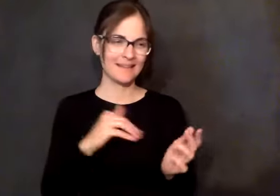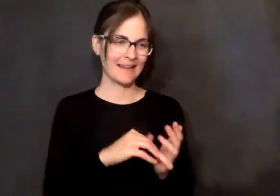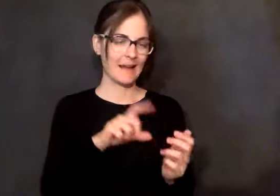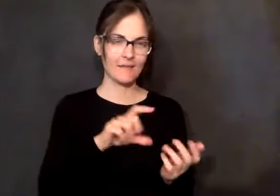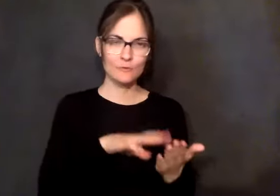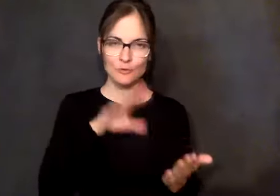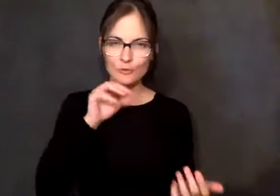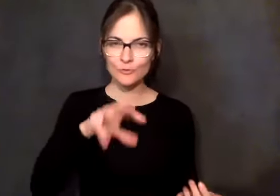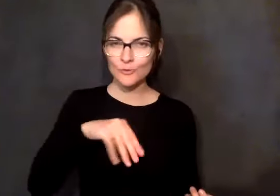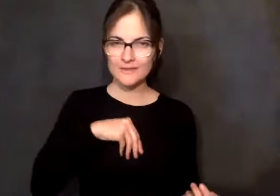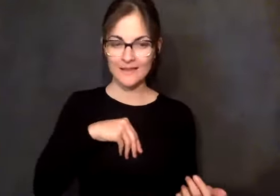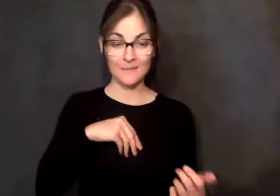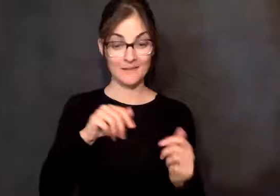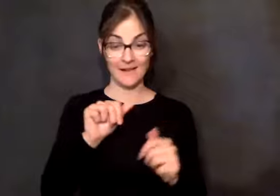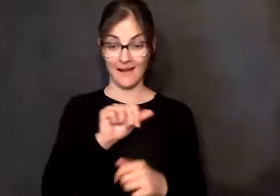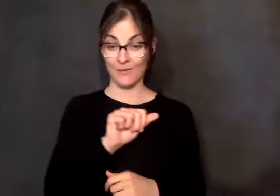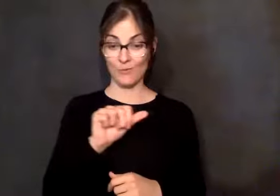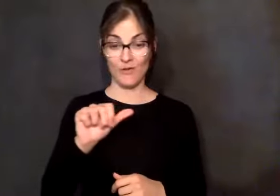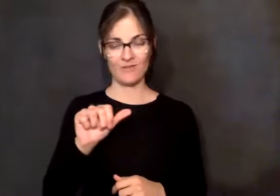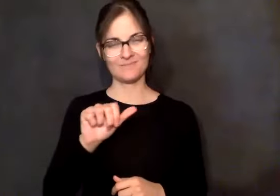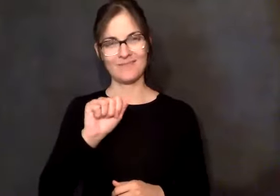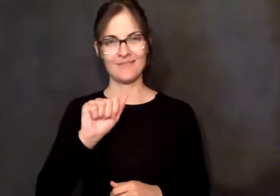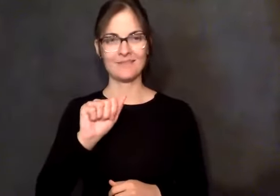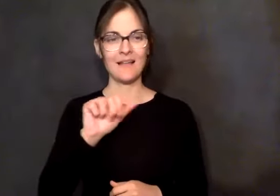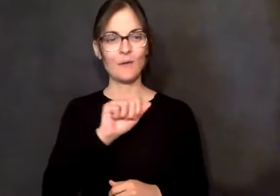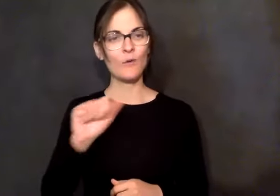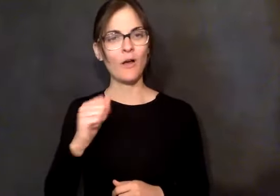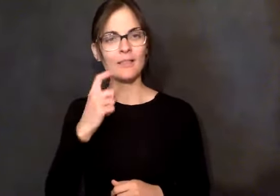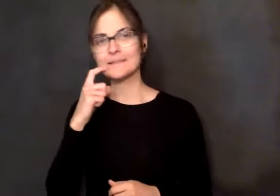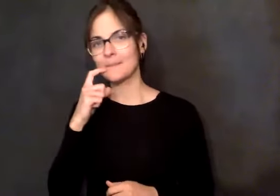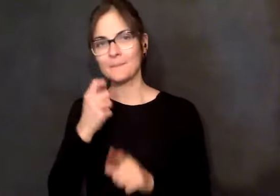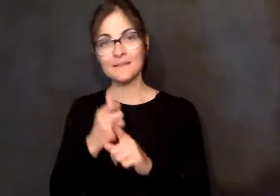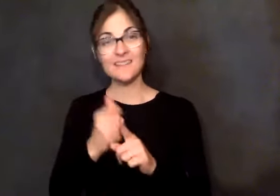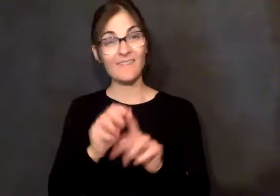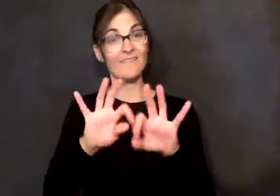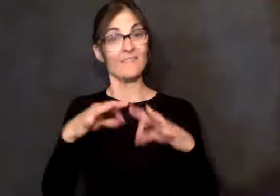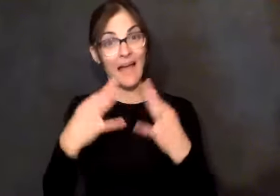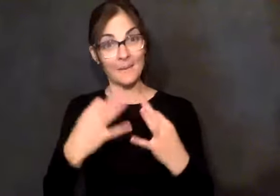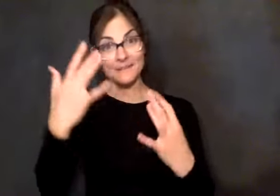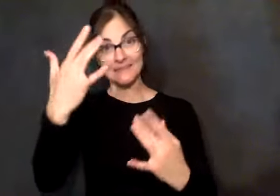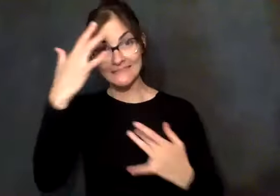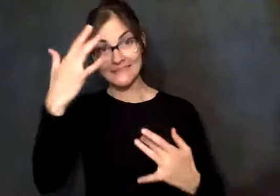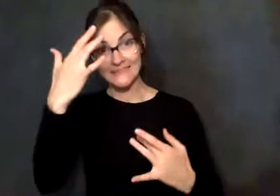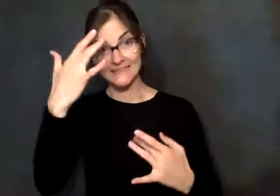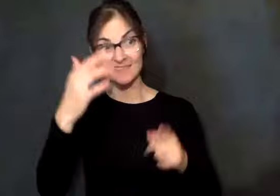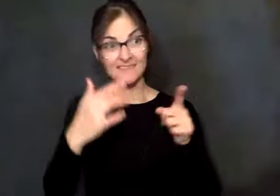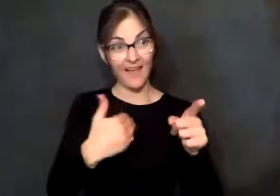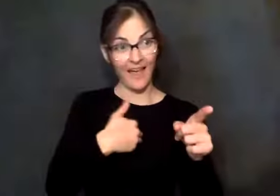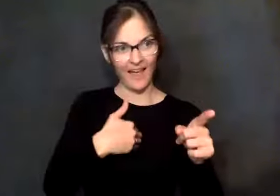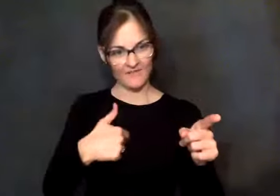that alcoholism is a family disease, and you have it. How can you be